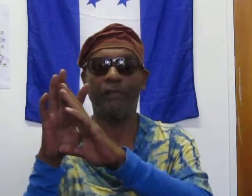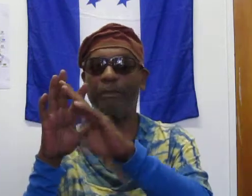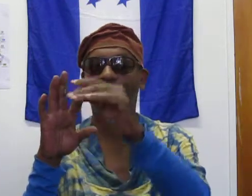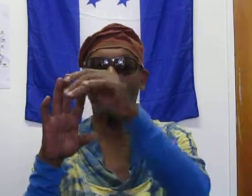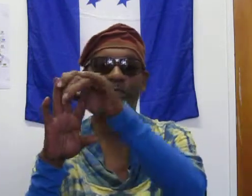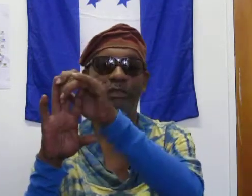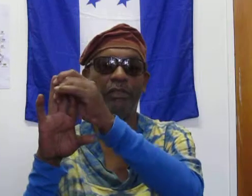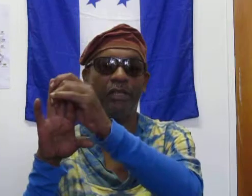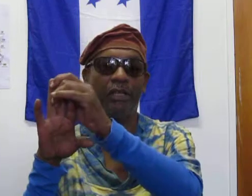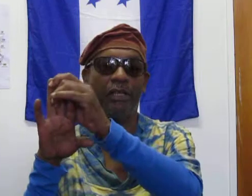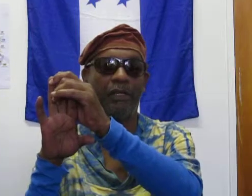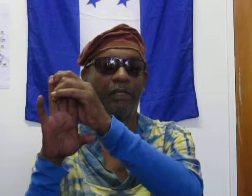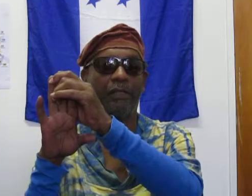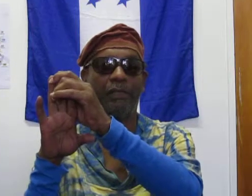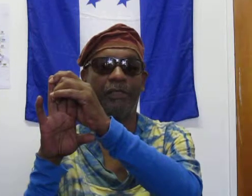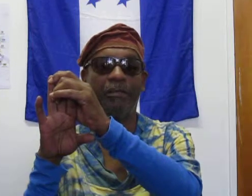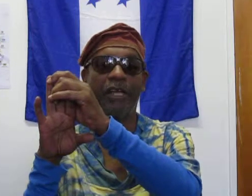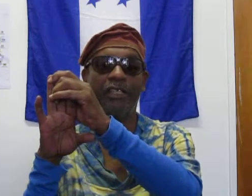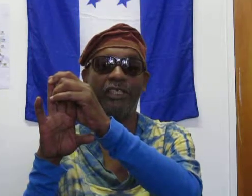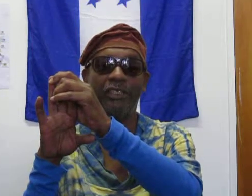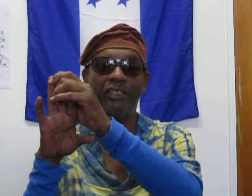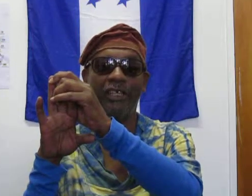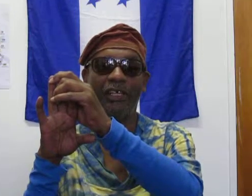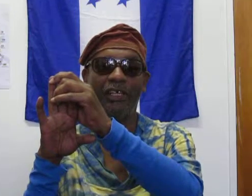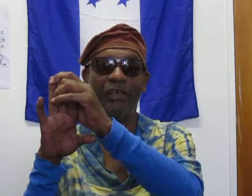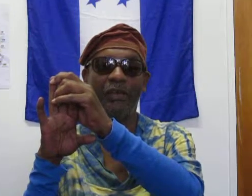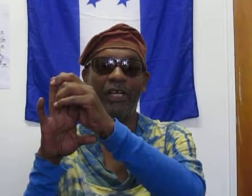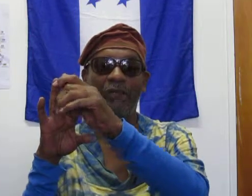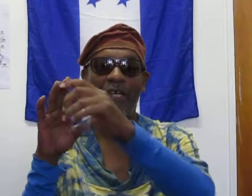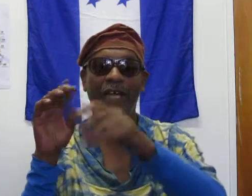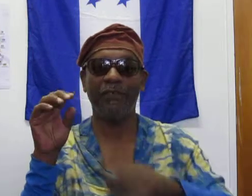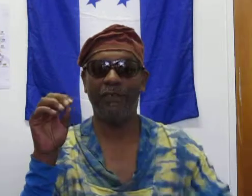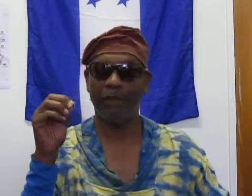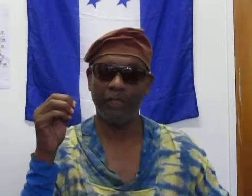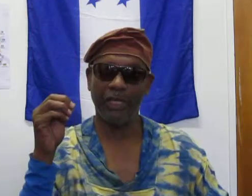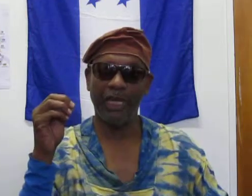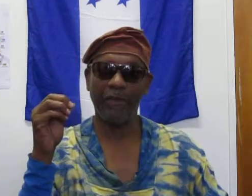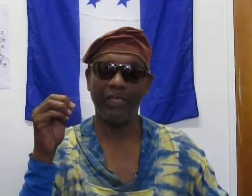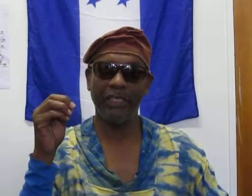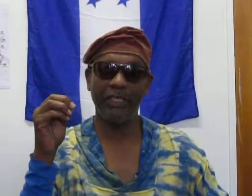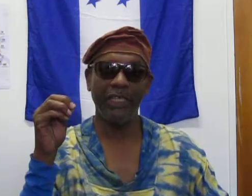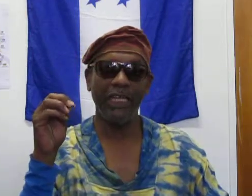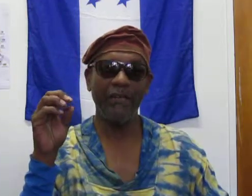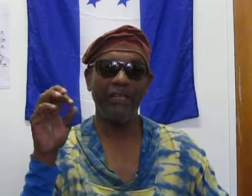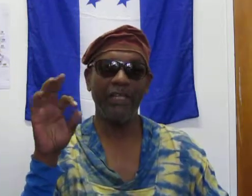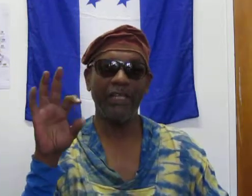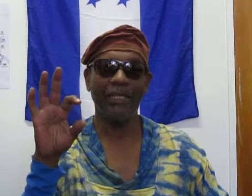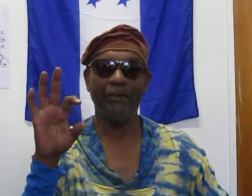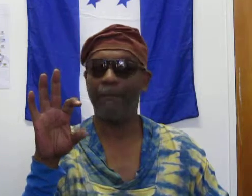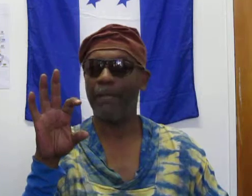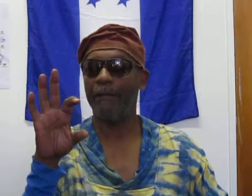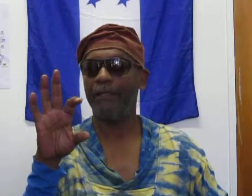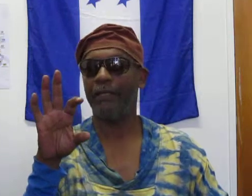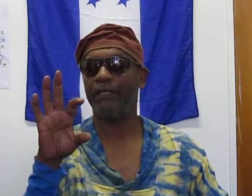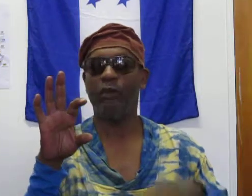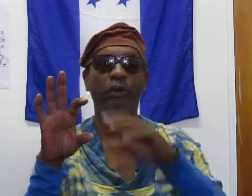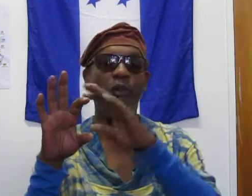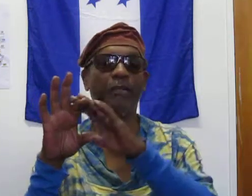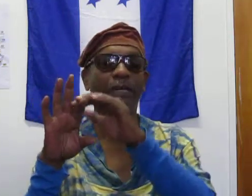the professional, uh, uh, you know, if they have a, a dynamic leader, even, that, that, that, that is opposed by